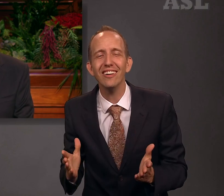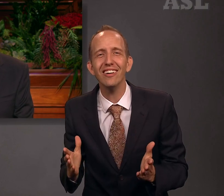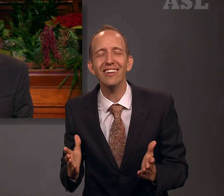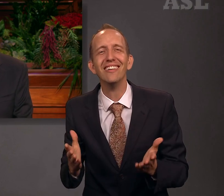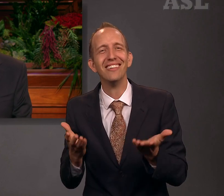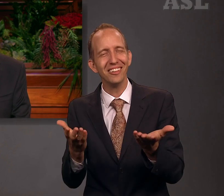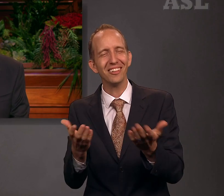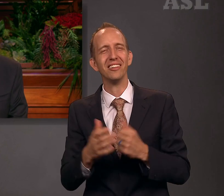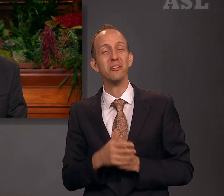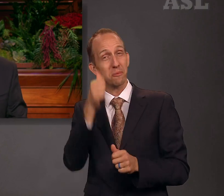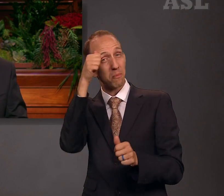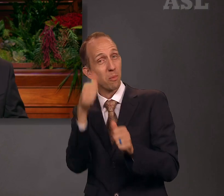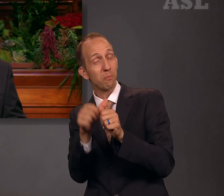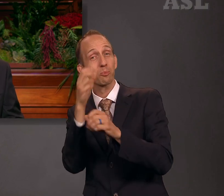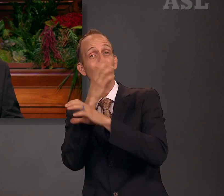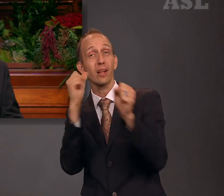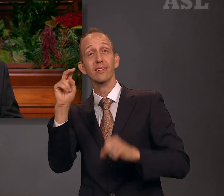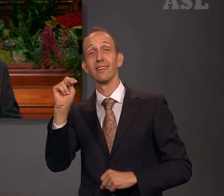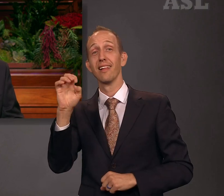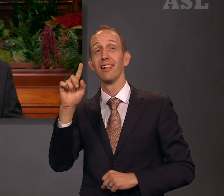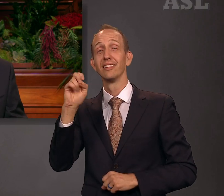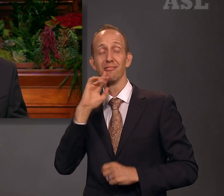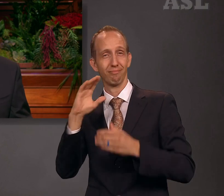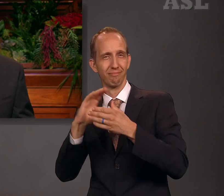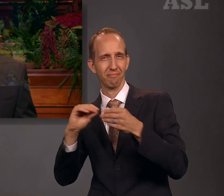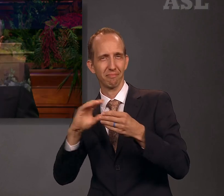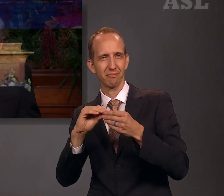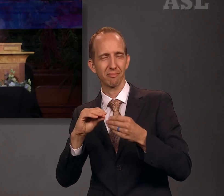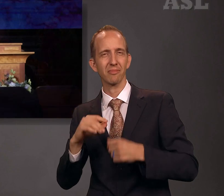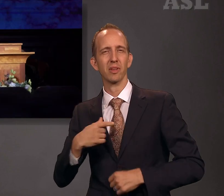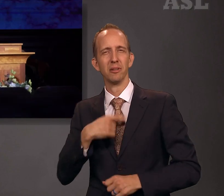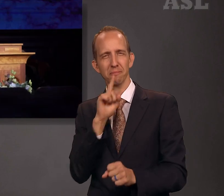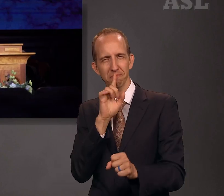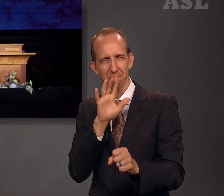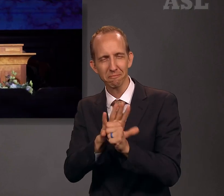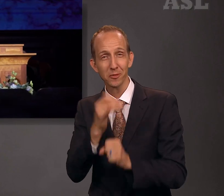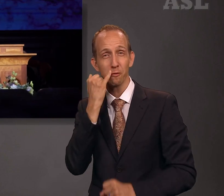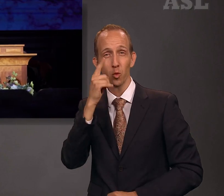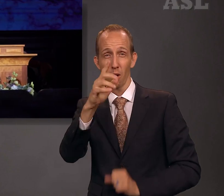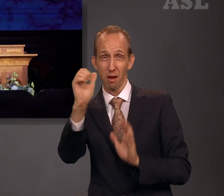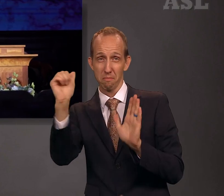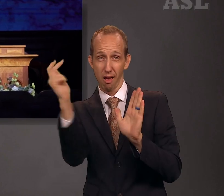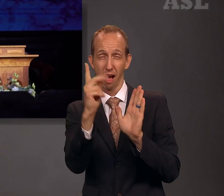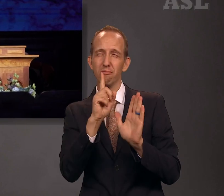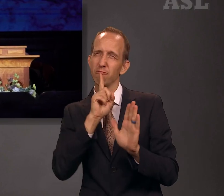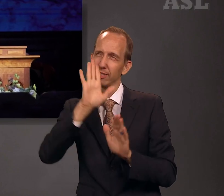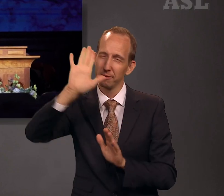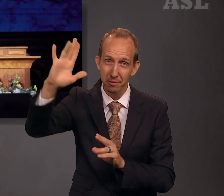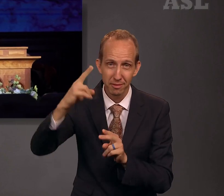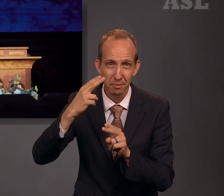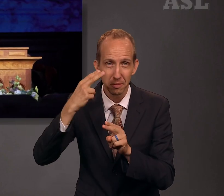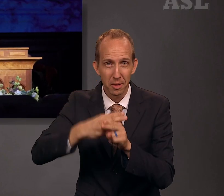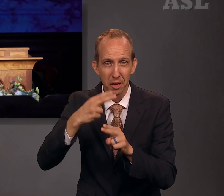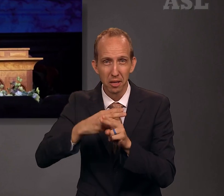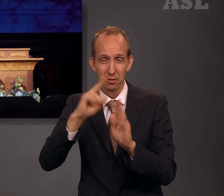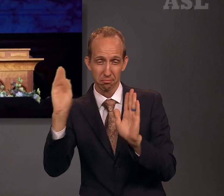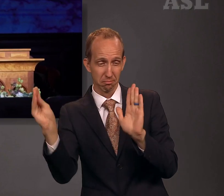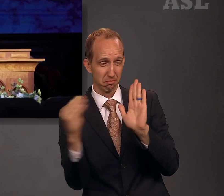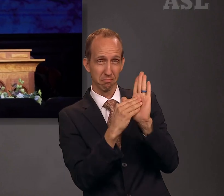Remember President Nelson's words? I promise you that if we will do our best to restore the correct name